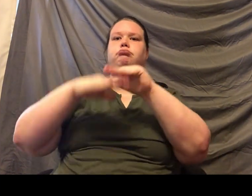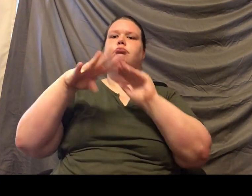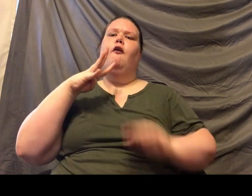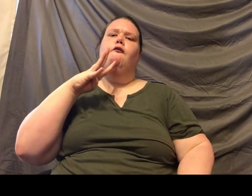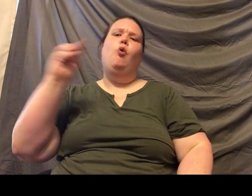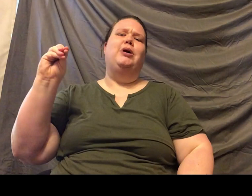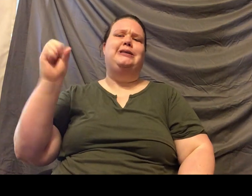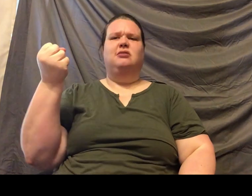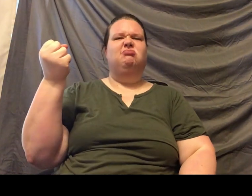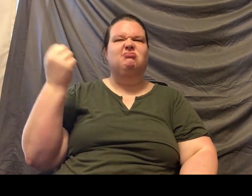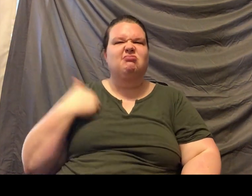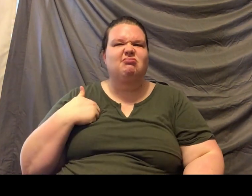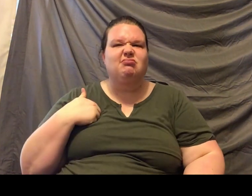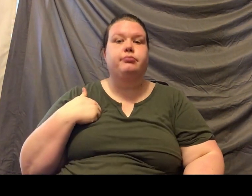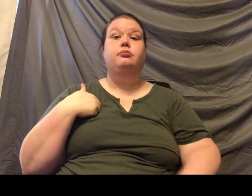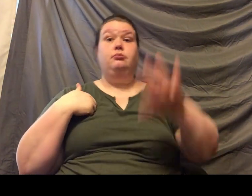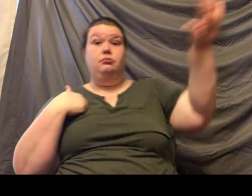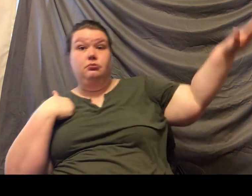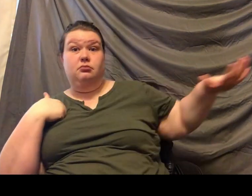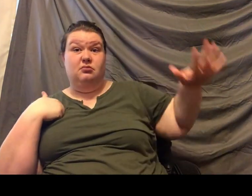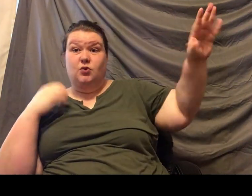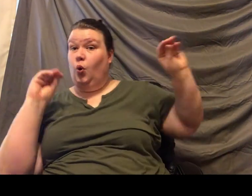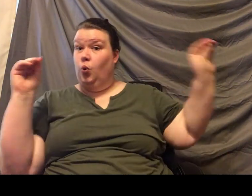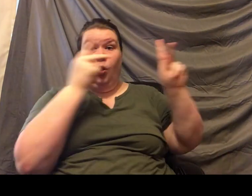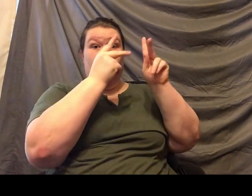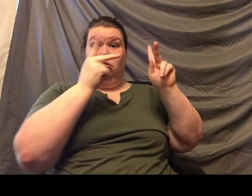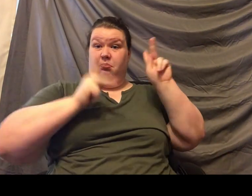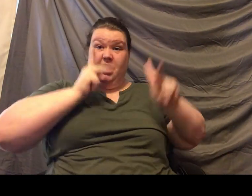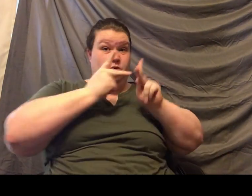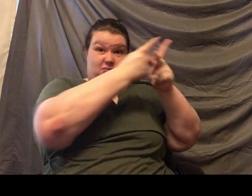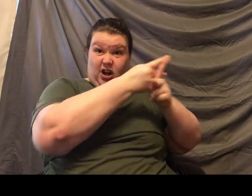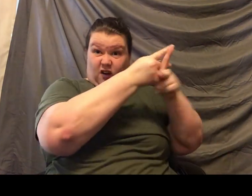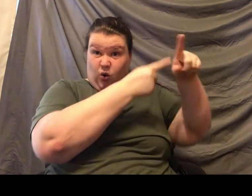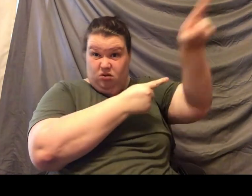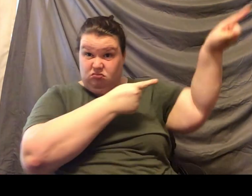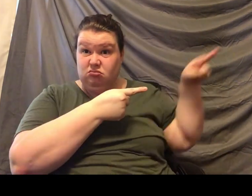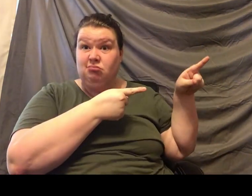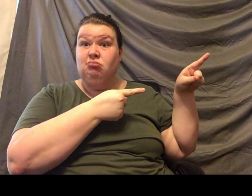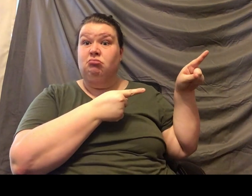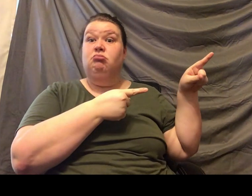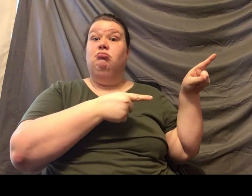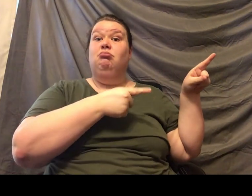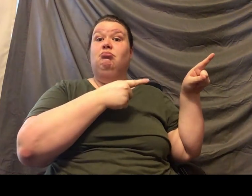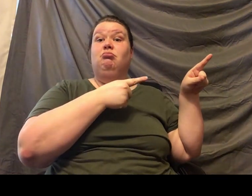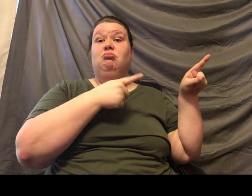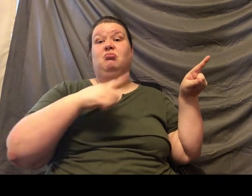now. Um, in the wild, they would live to be into their late teens or early 20s. Uh, but in a zoo setting, obviously, he has free health care. He has free, uh,